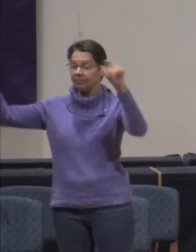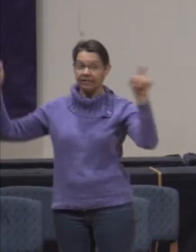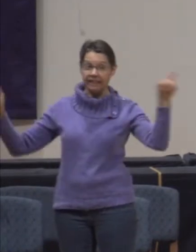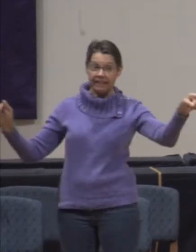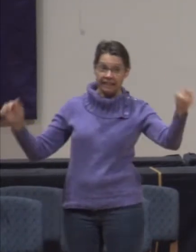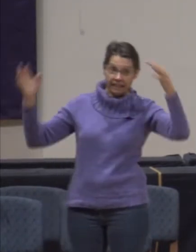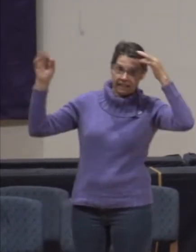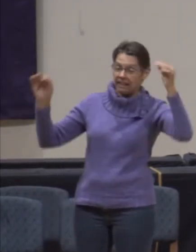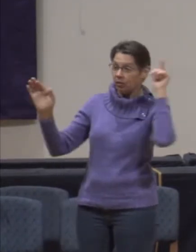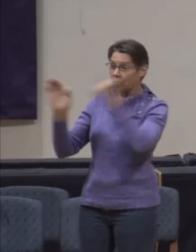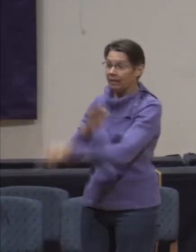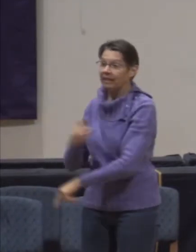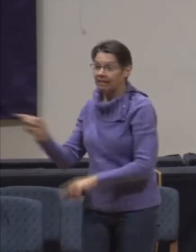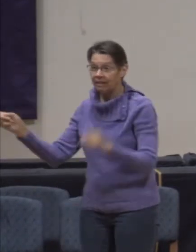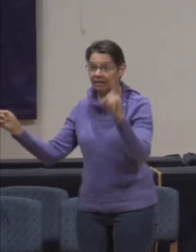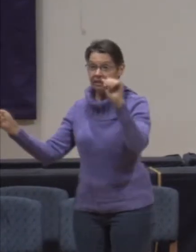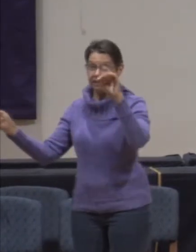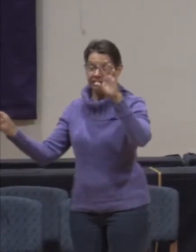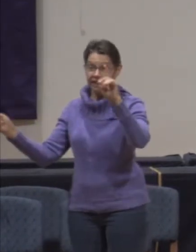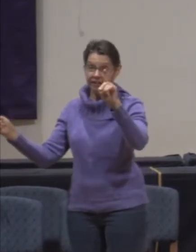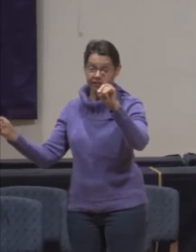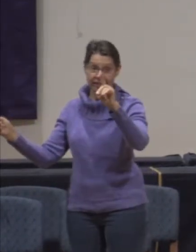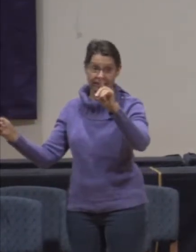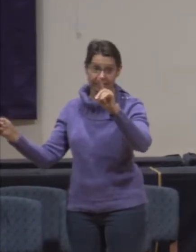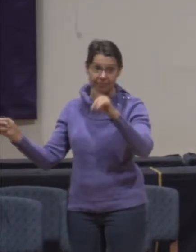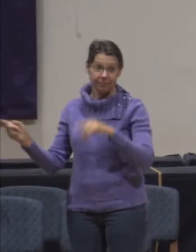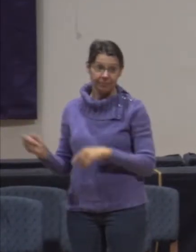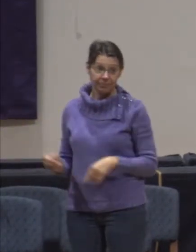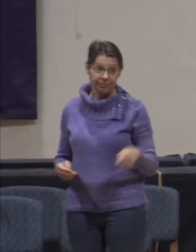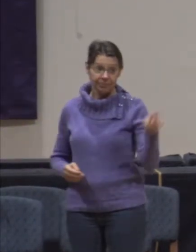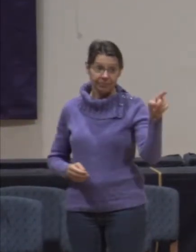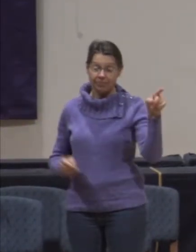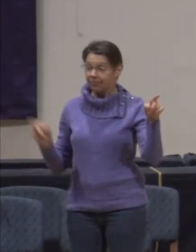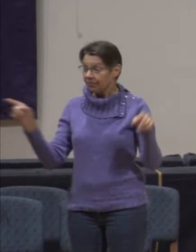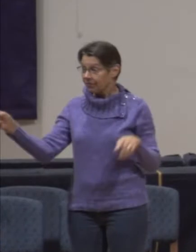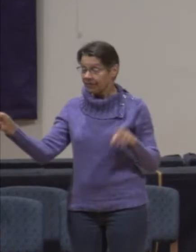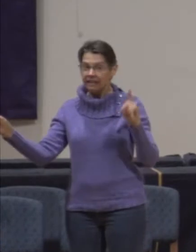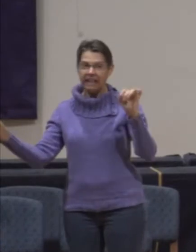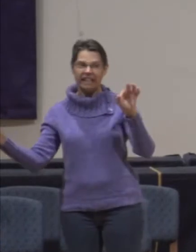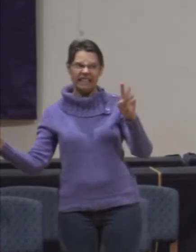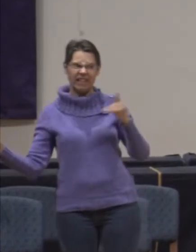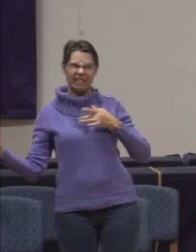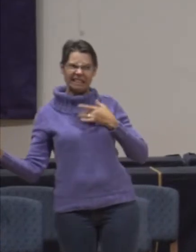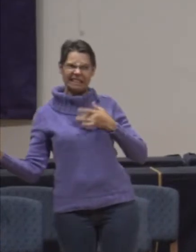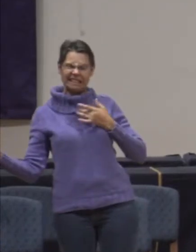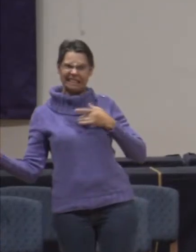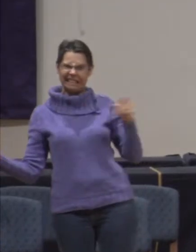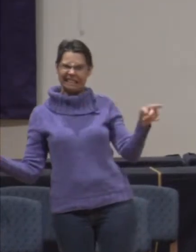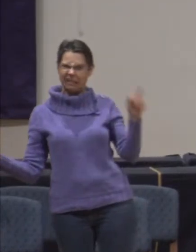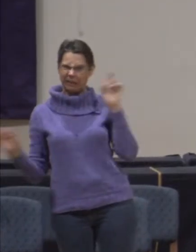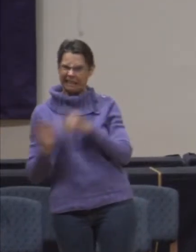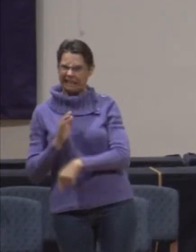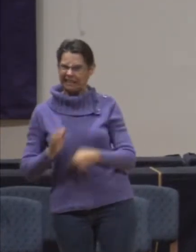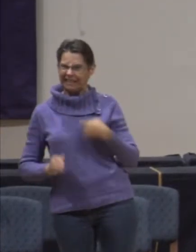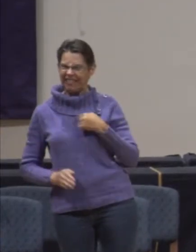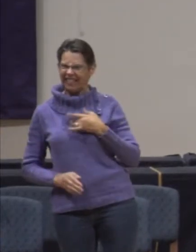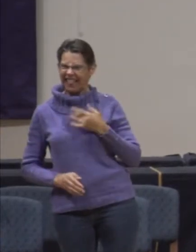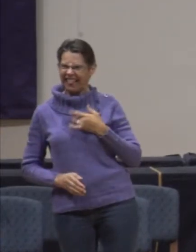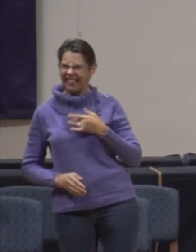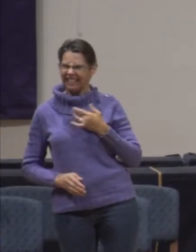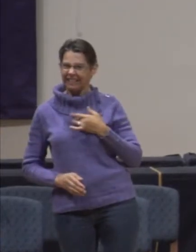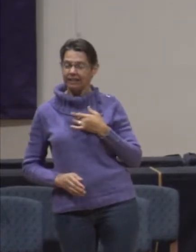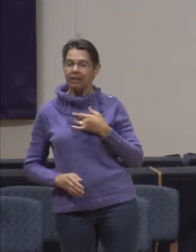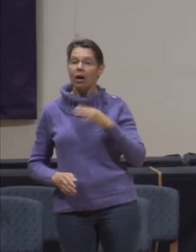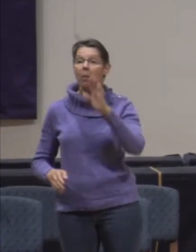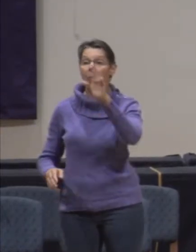and decides that he should have David's life taken. And David senses this, but you see there's